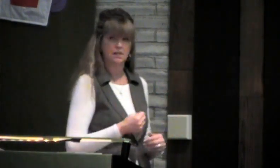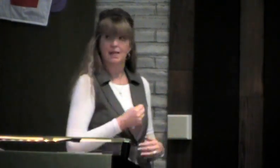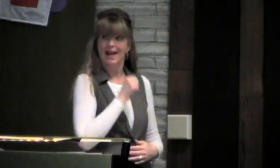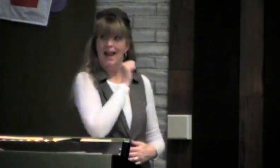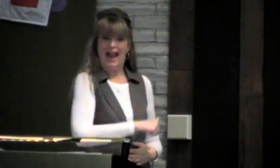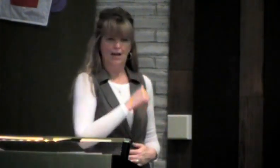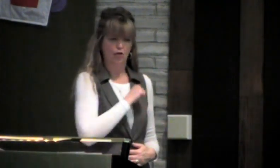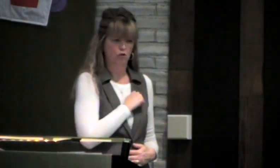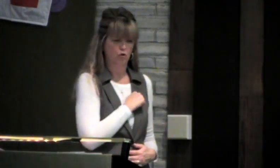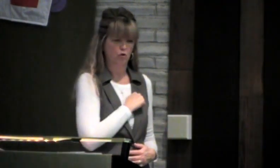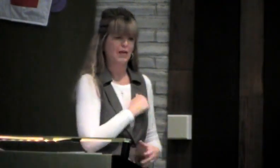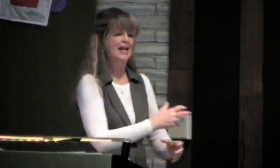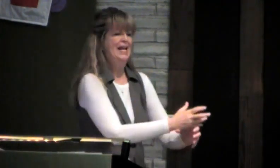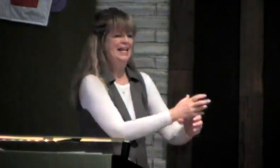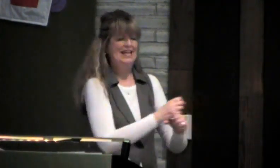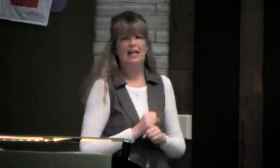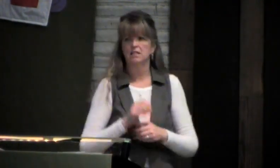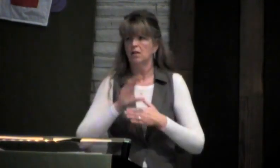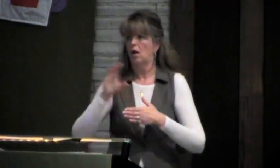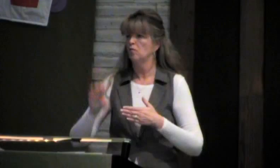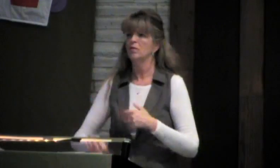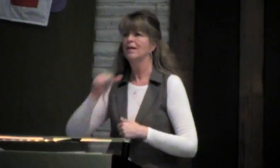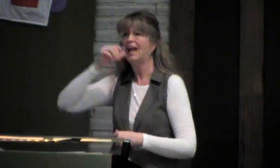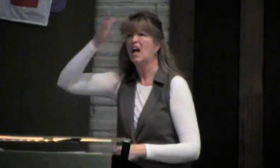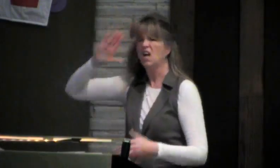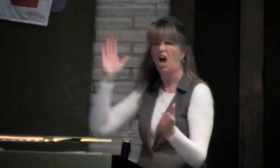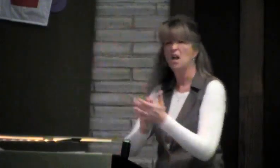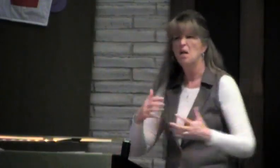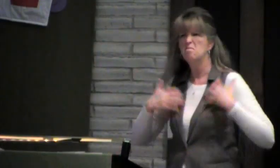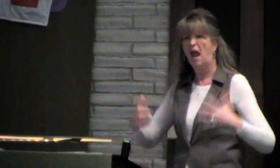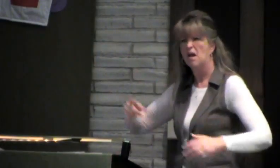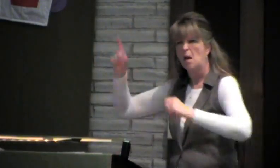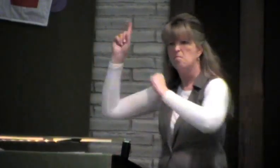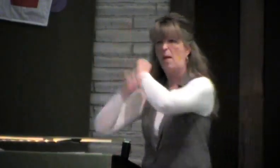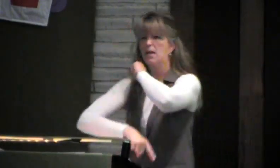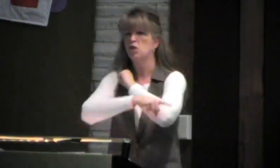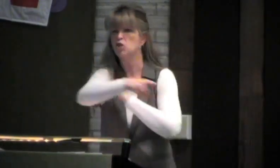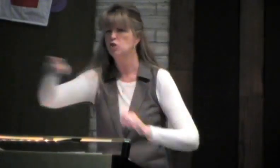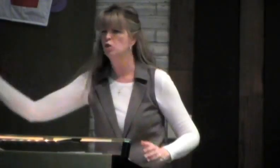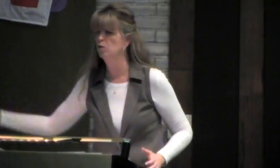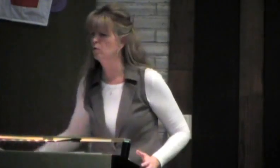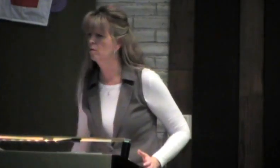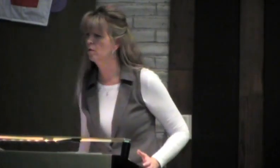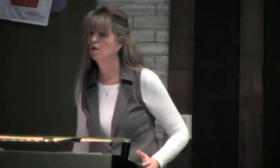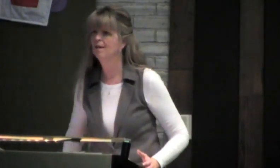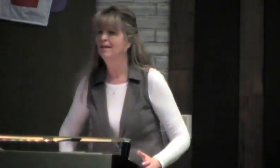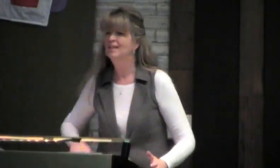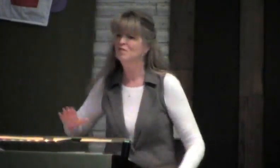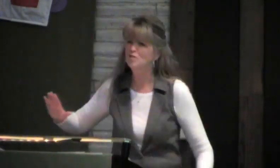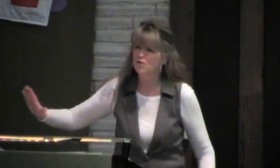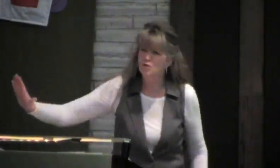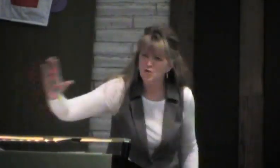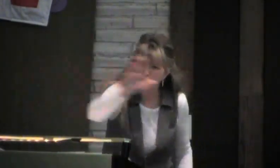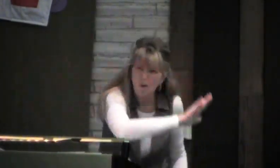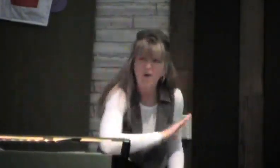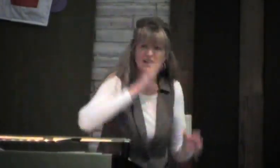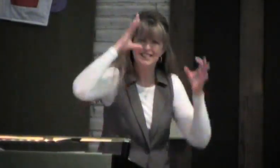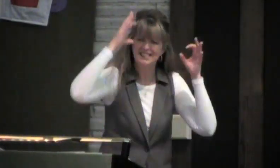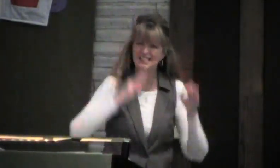their action, it's their attitude that receives the consequences. It's not that God becomes angry and wants to punish